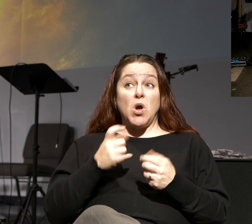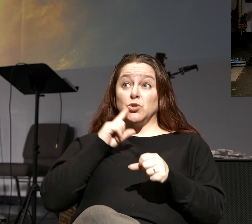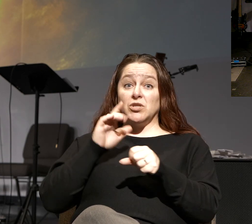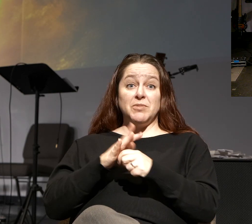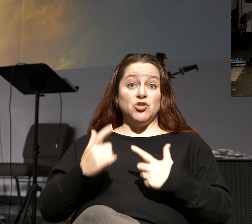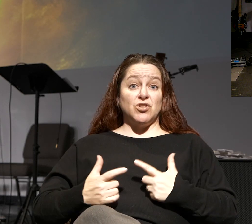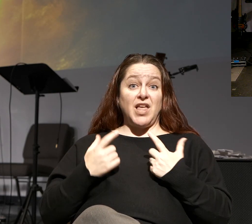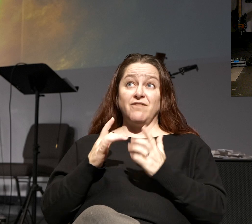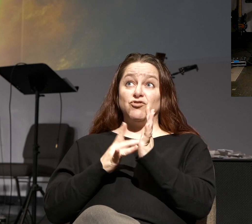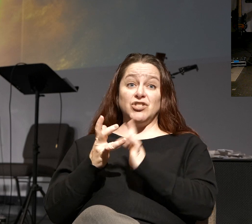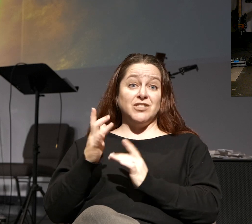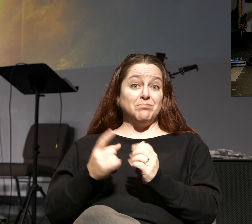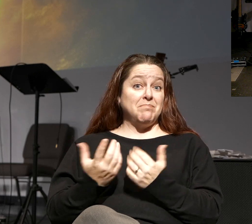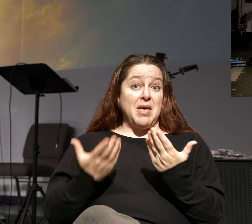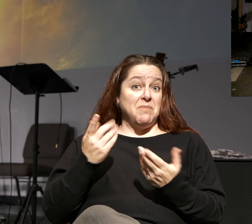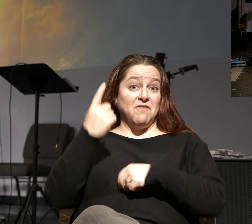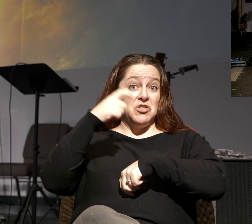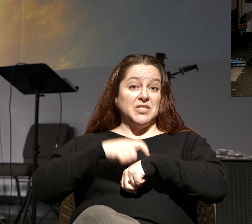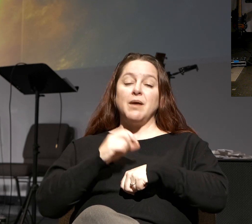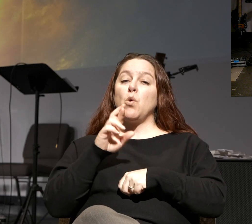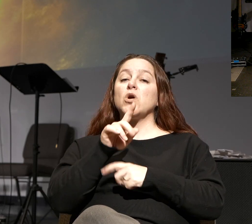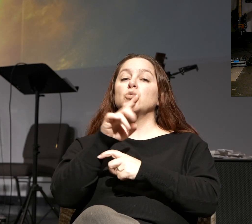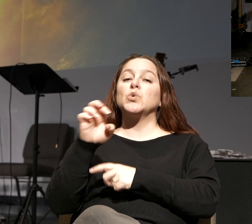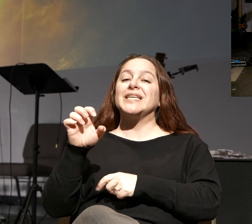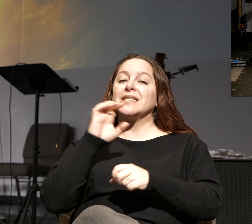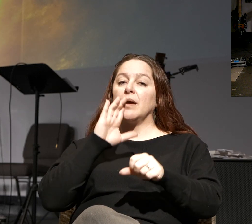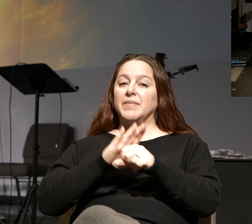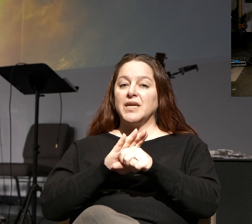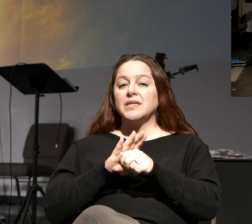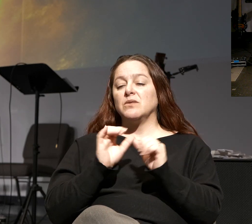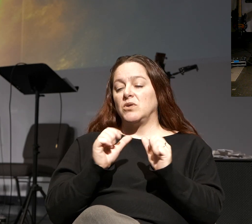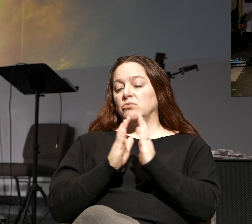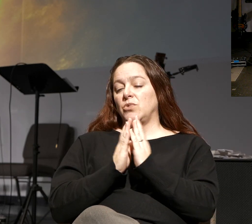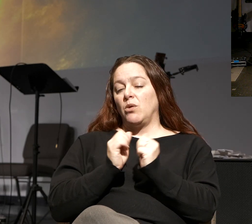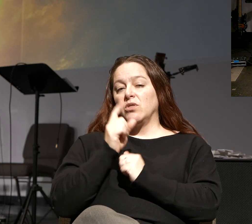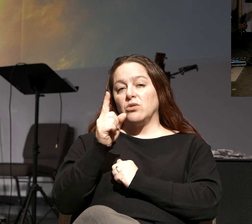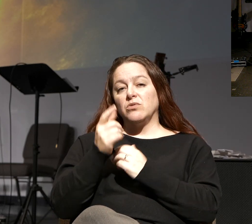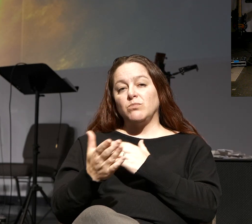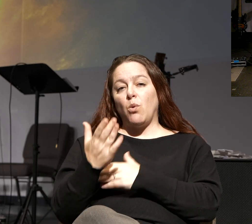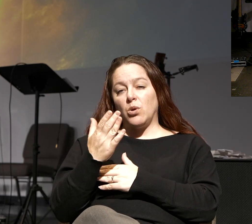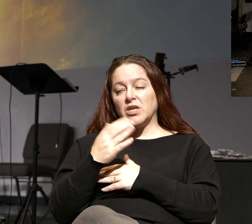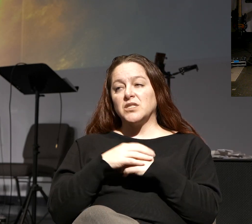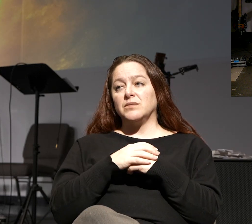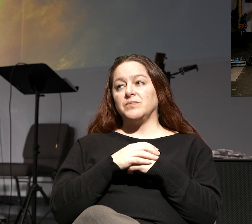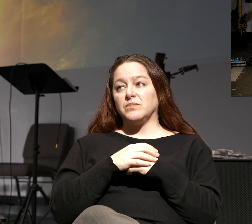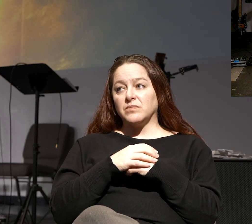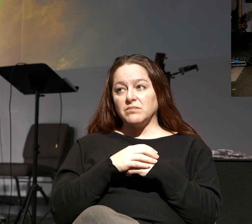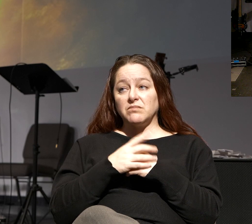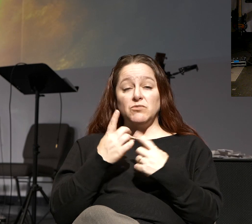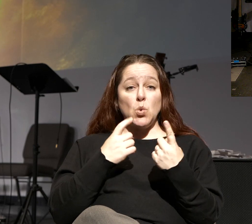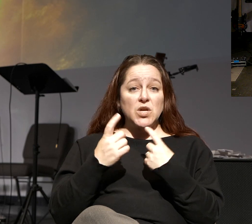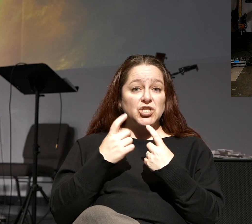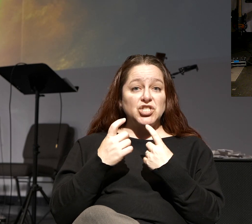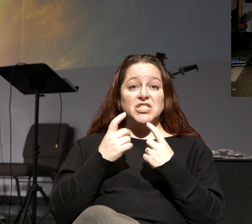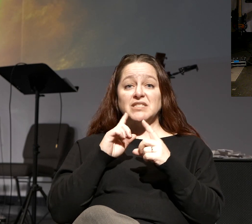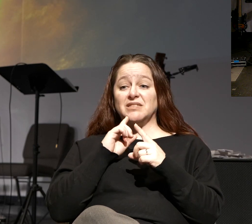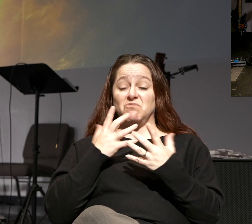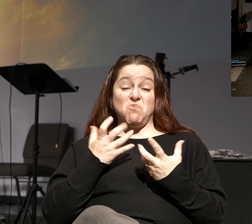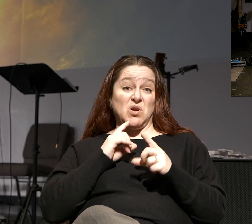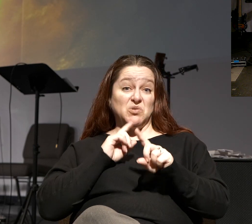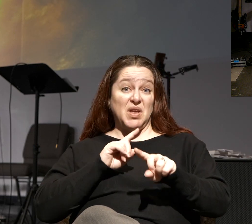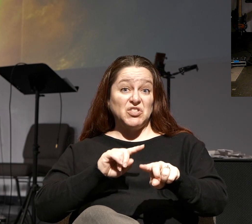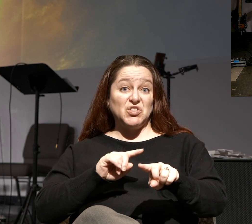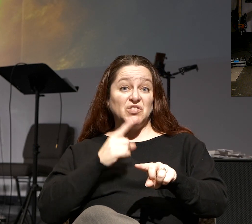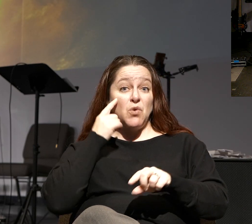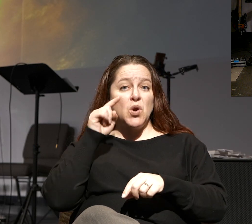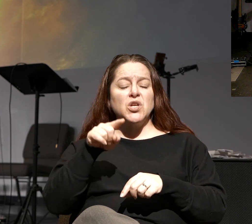Jesus, maybe for the first time you've never done that before, recommit your life to Jesus. I'd love to pray with you this morning. If you have any questions, we'd love to answer those questions